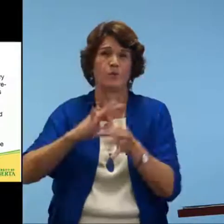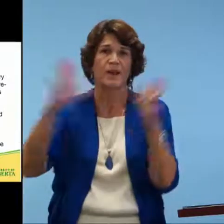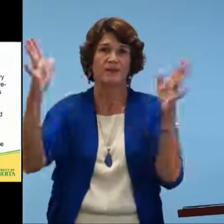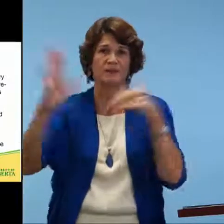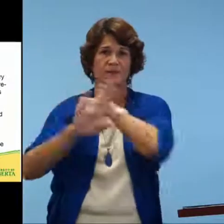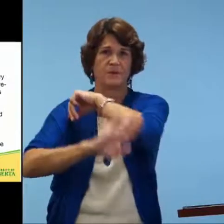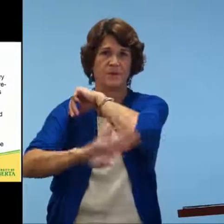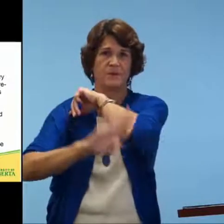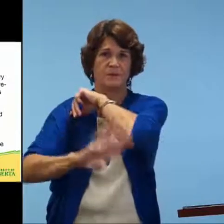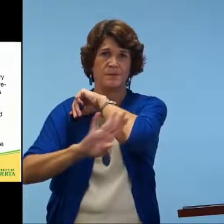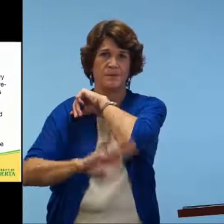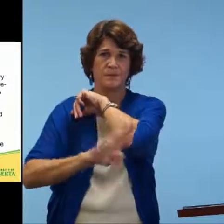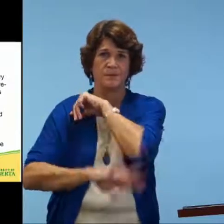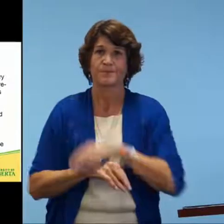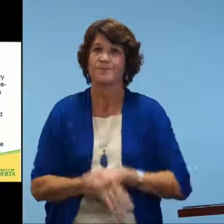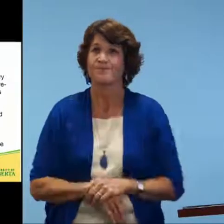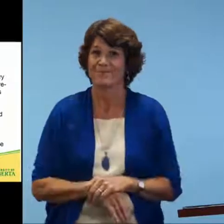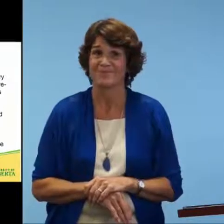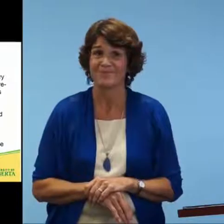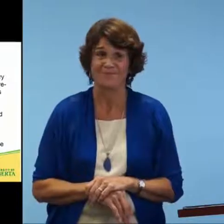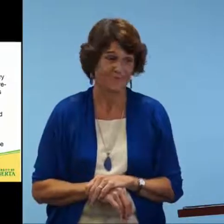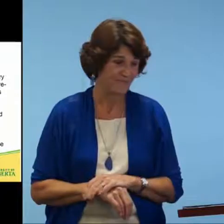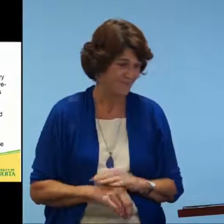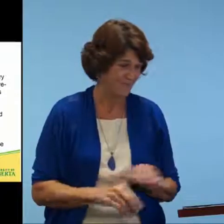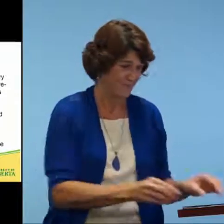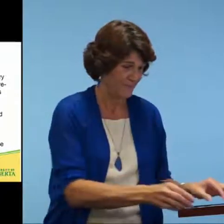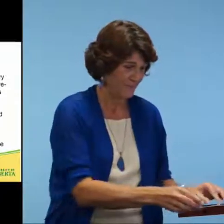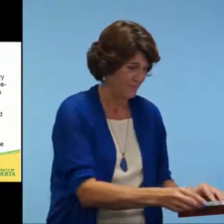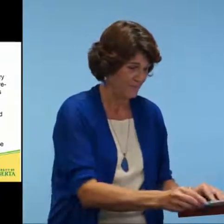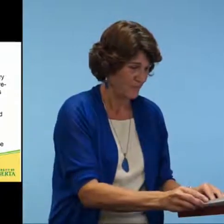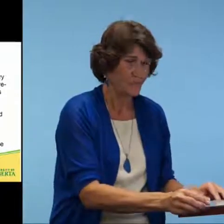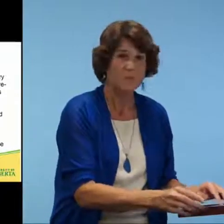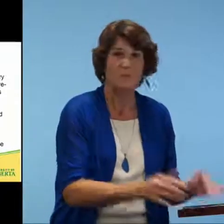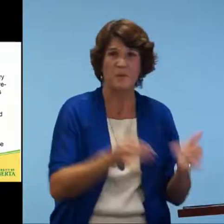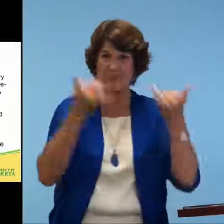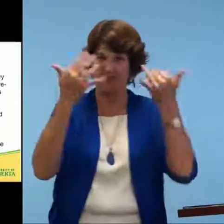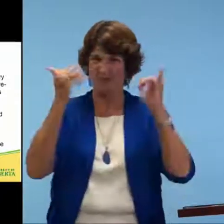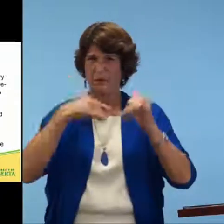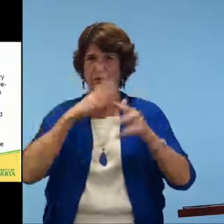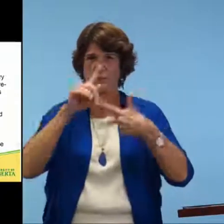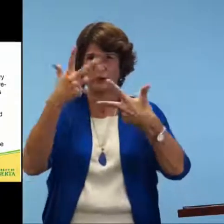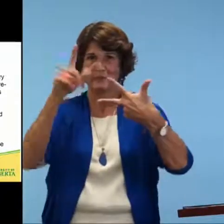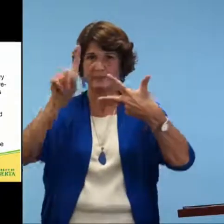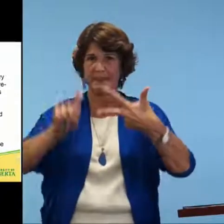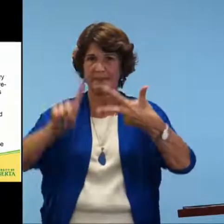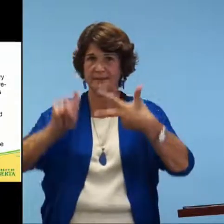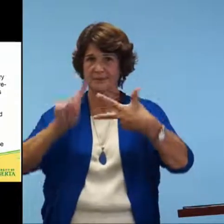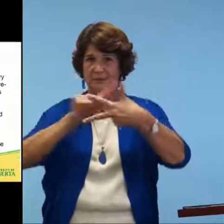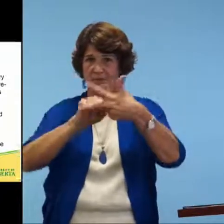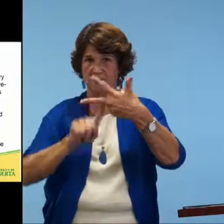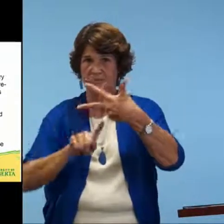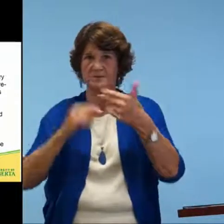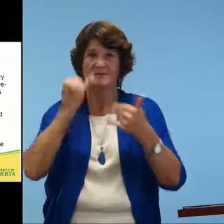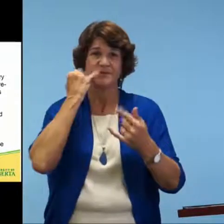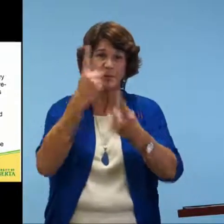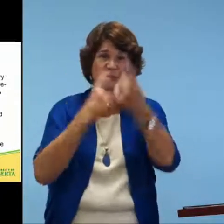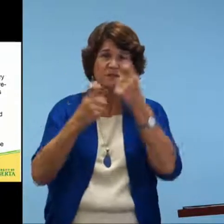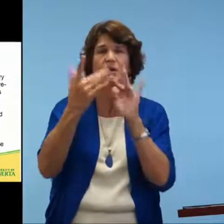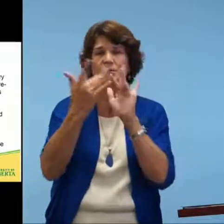hopefully, to release this kind of bomb as we have all of that information ready to go. So